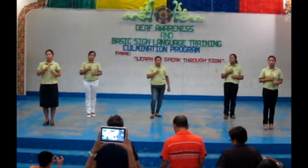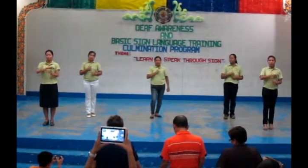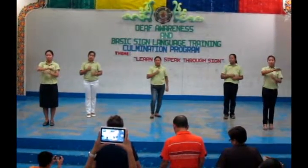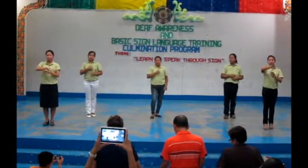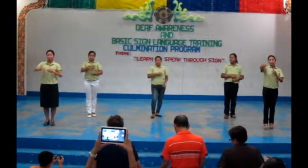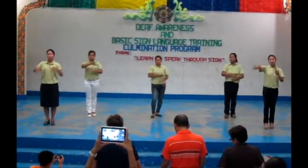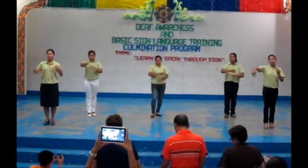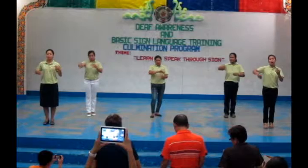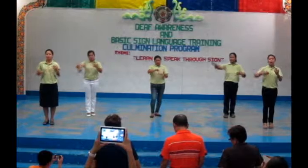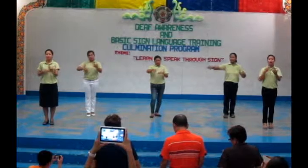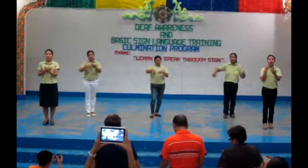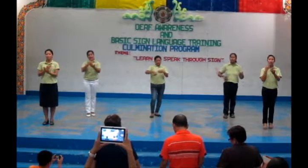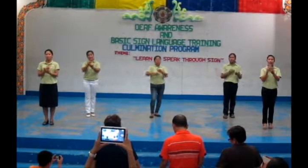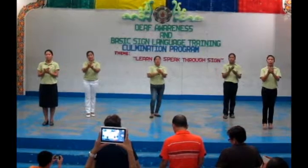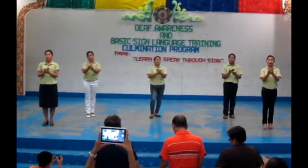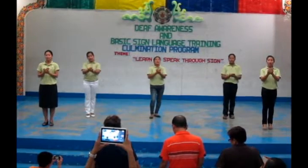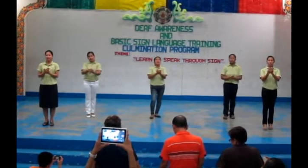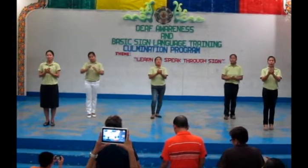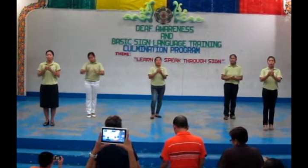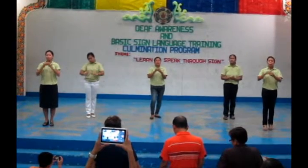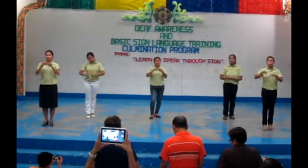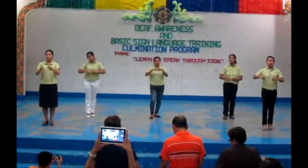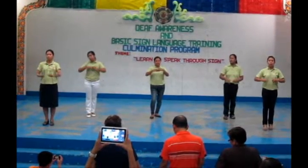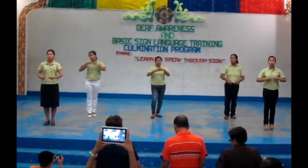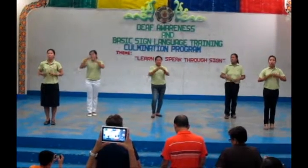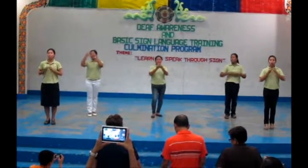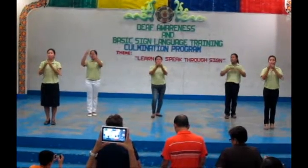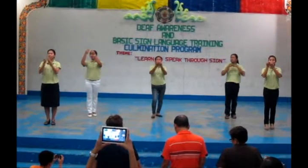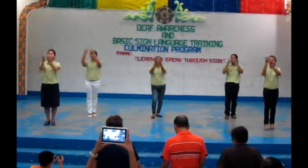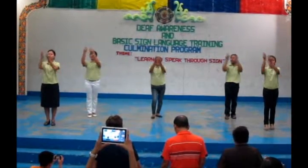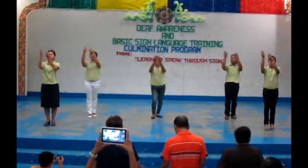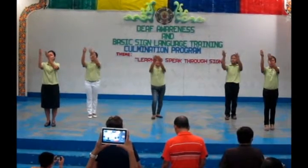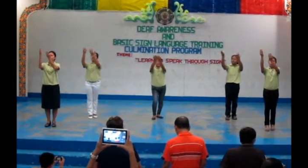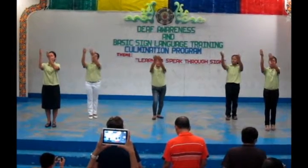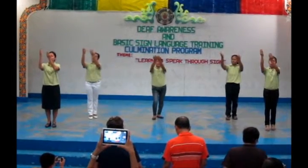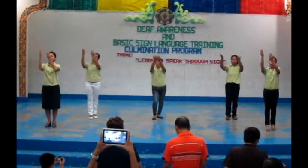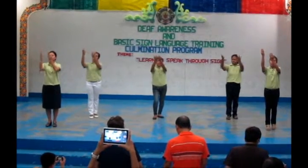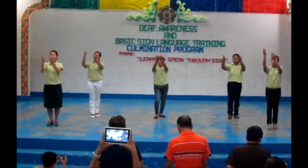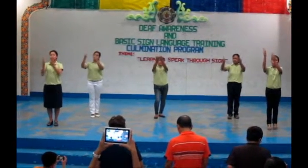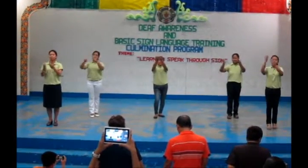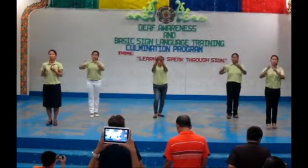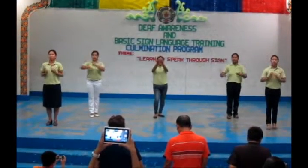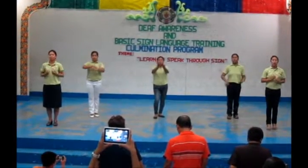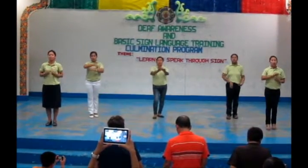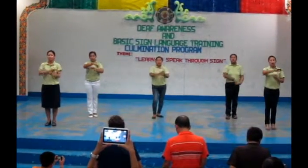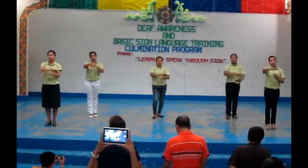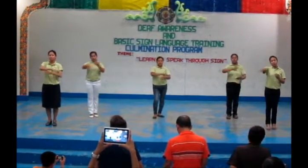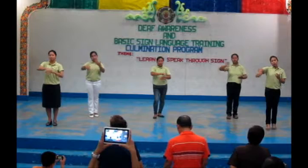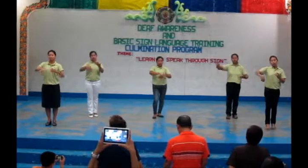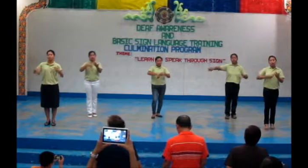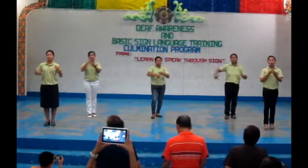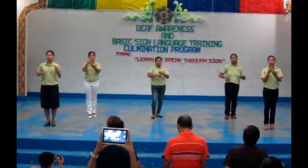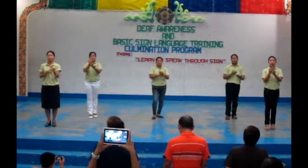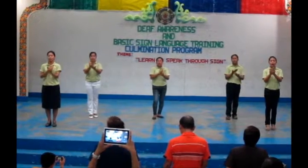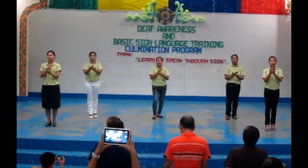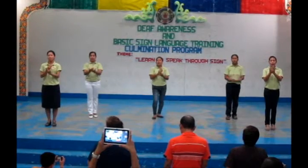well, it's all I have to love, it's all I